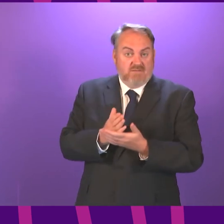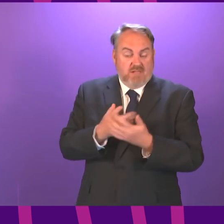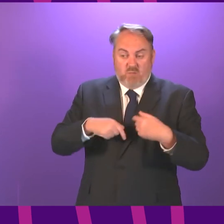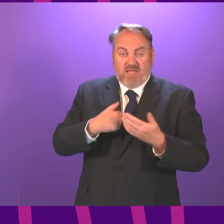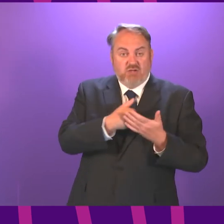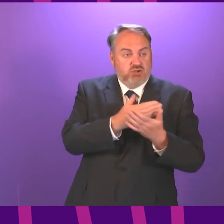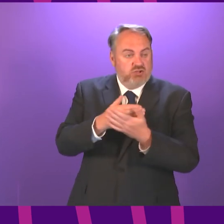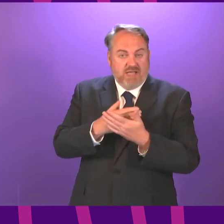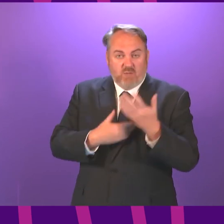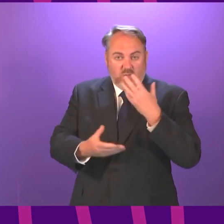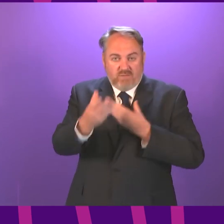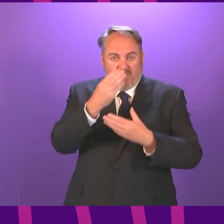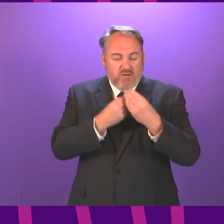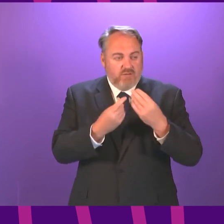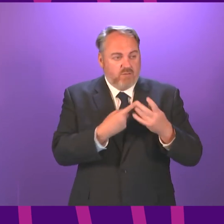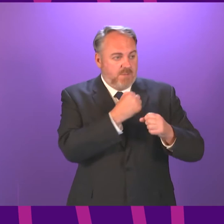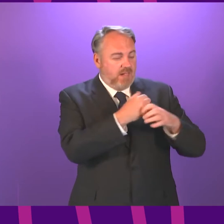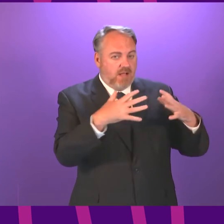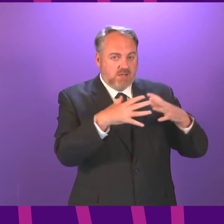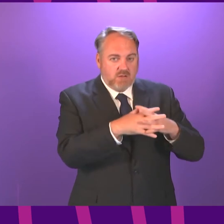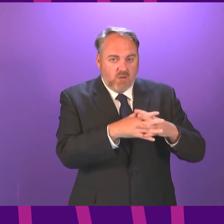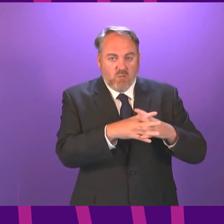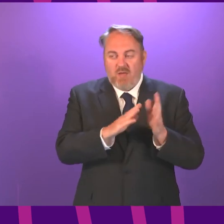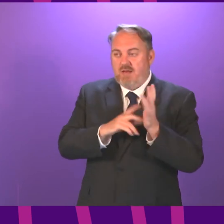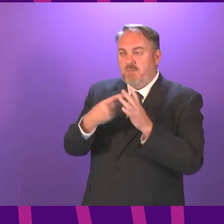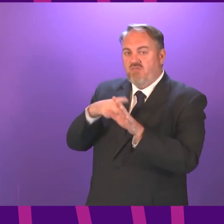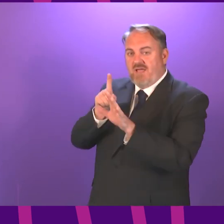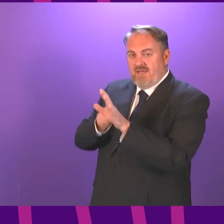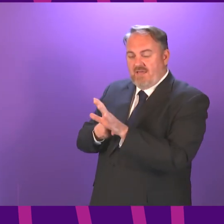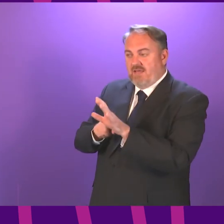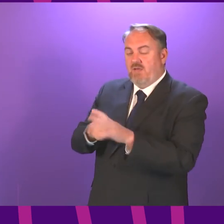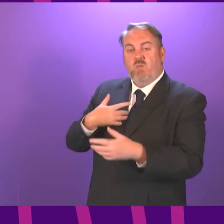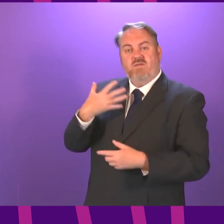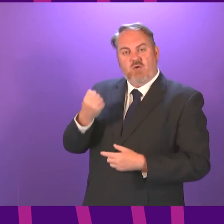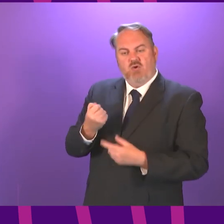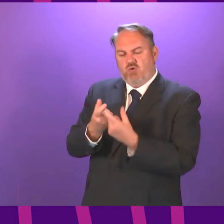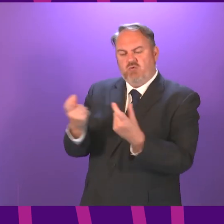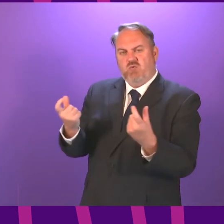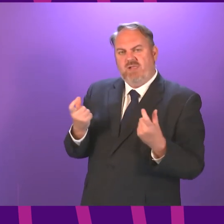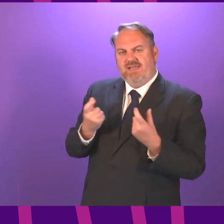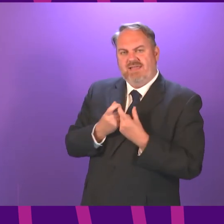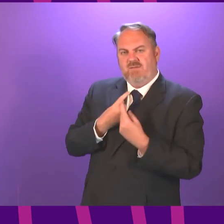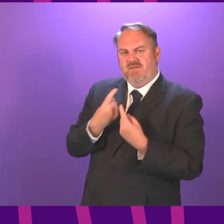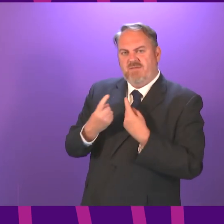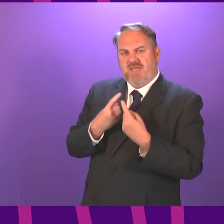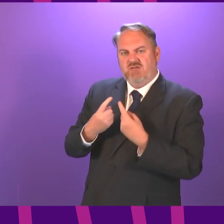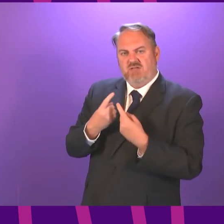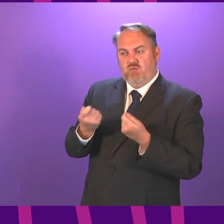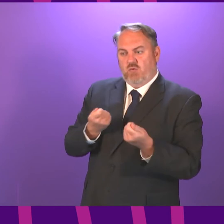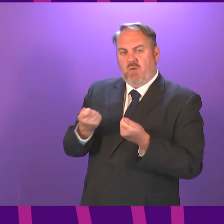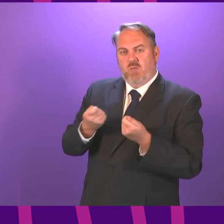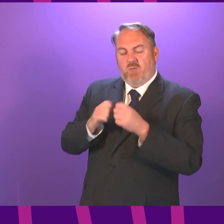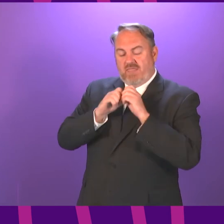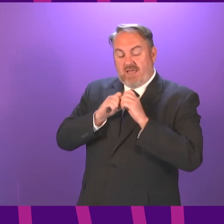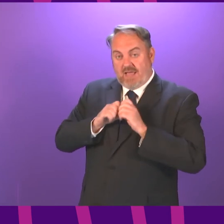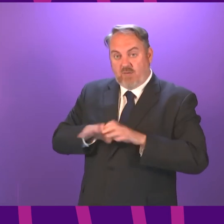support this The Scottish Government has developed an outbreak management toolkit for local authorities and other partners That toolkit was shared